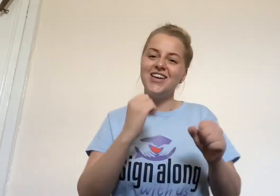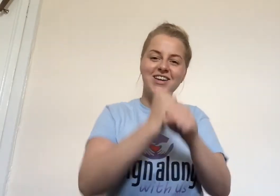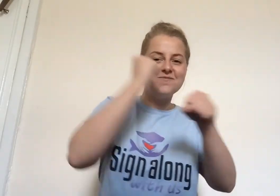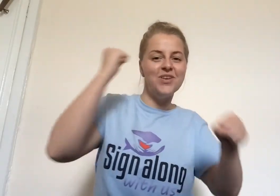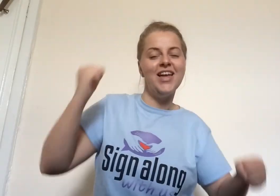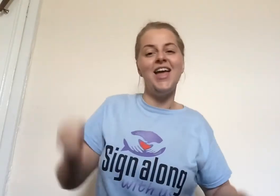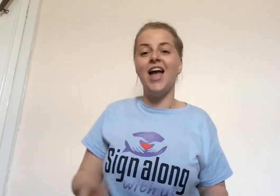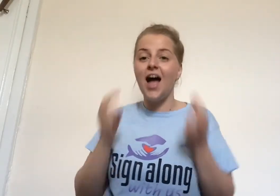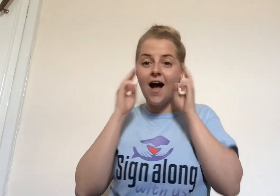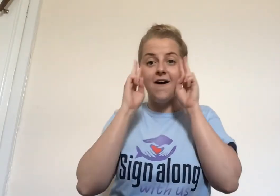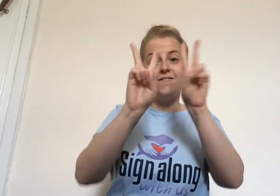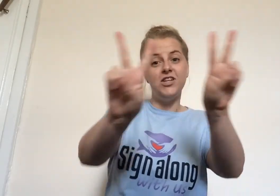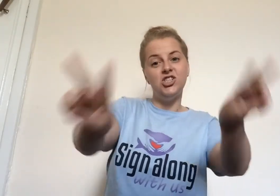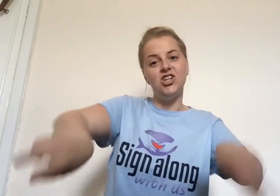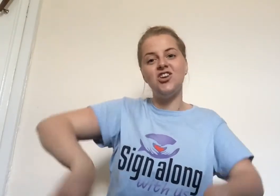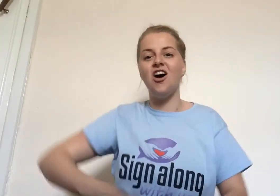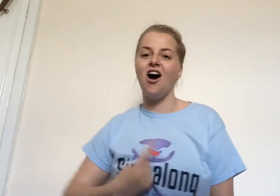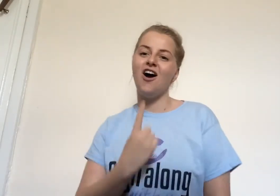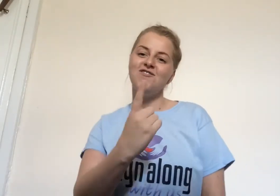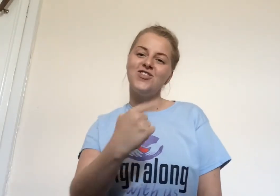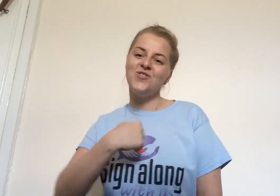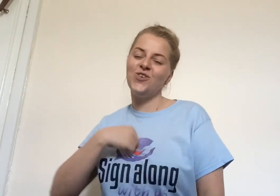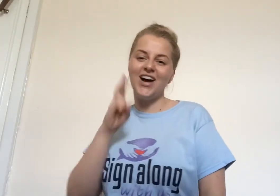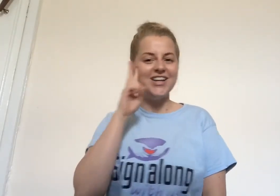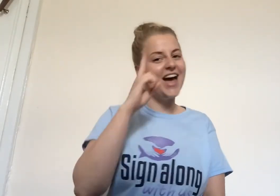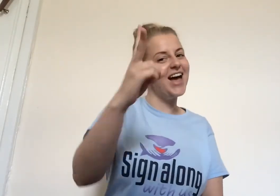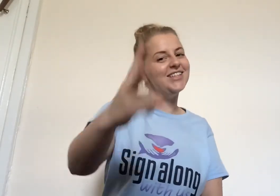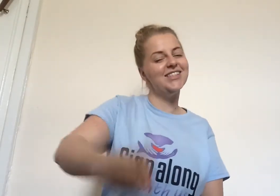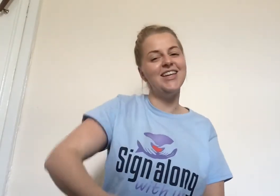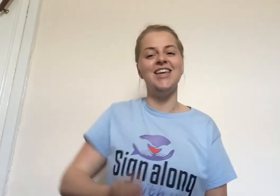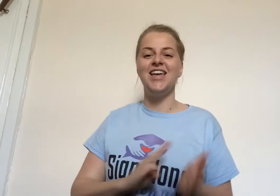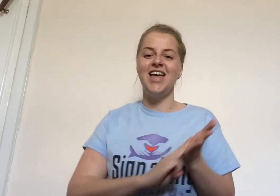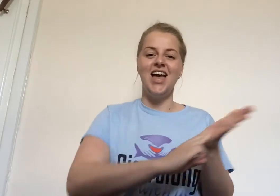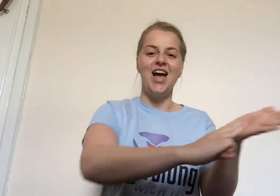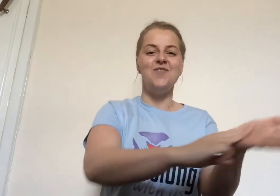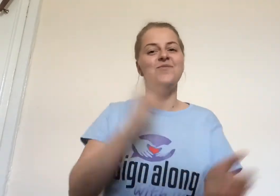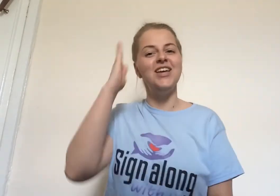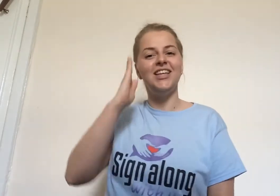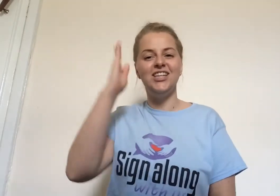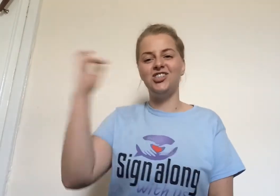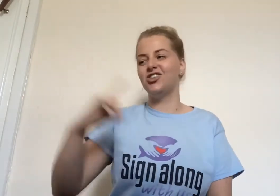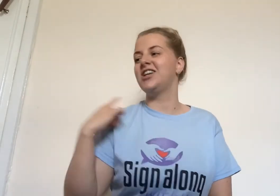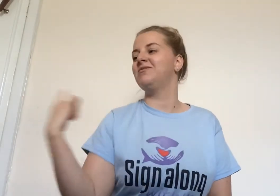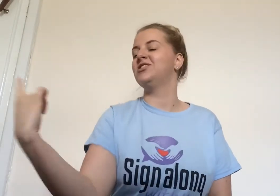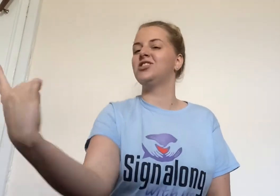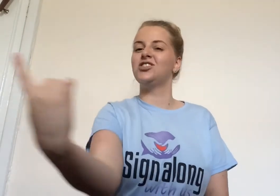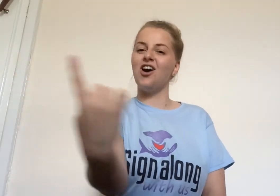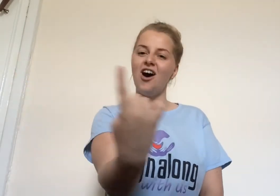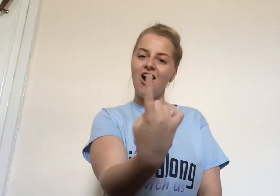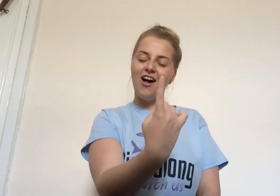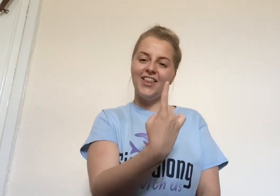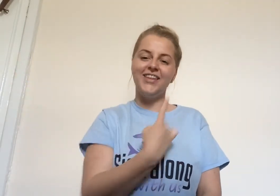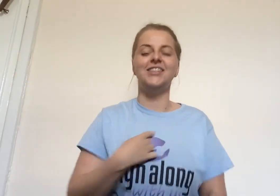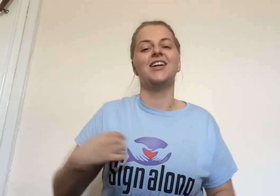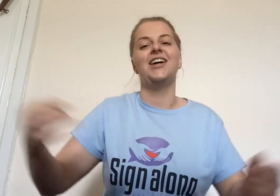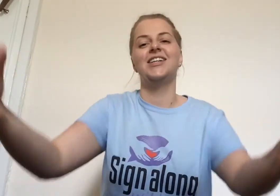could be A vision of the one I see A million dreams is all it's gonna